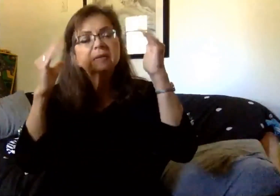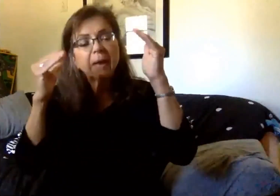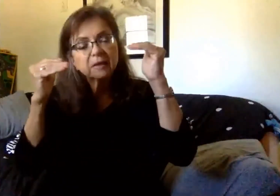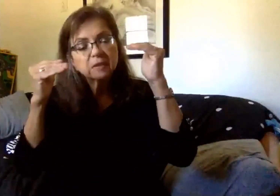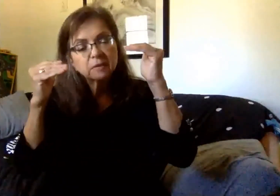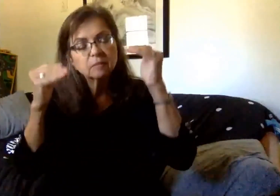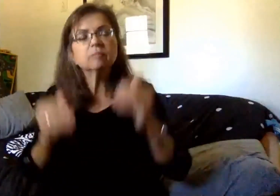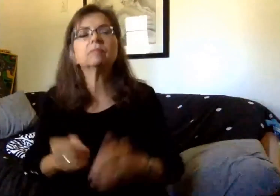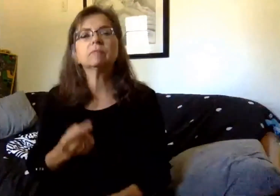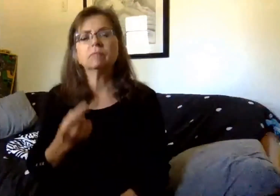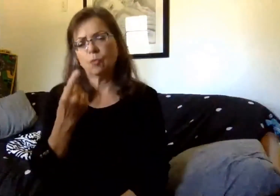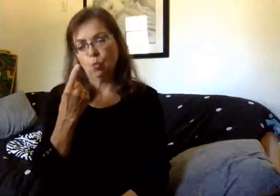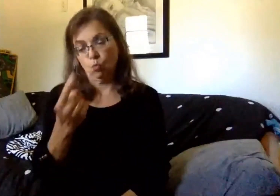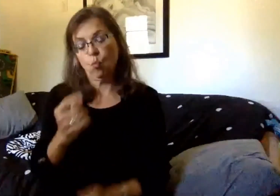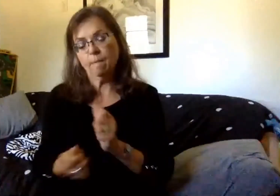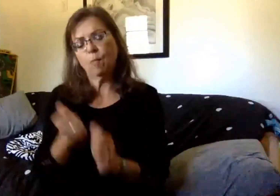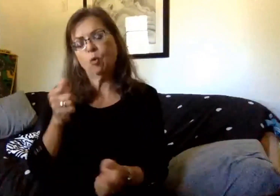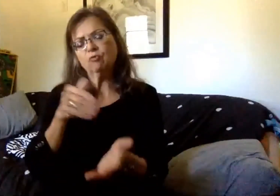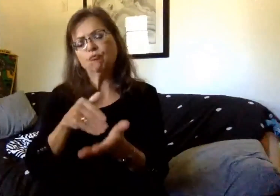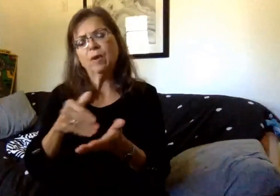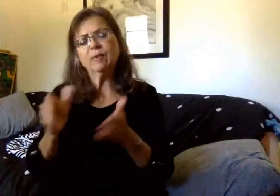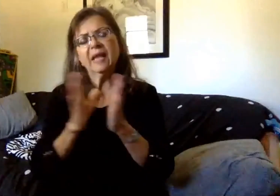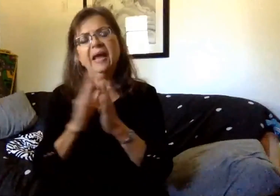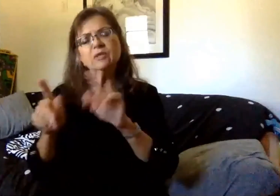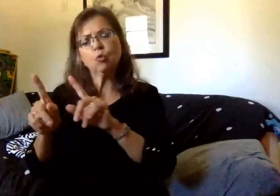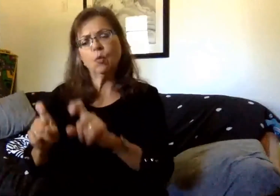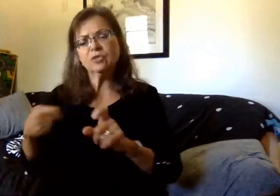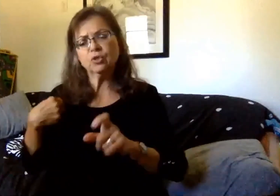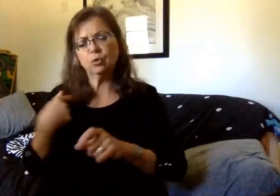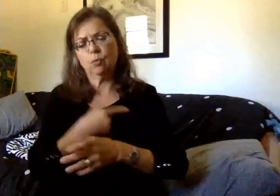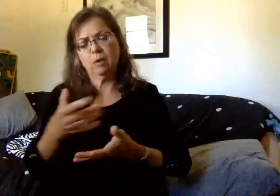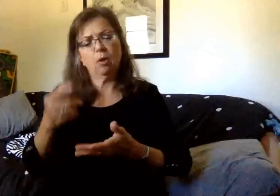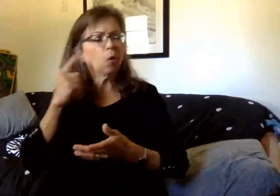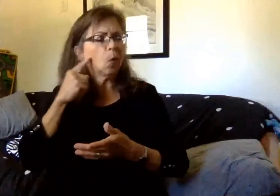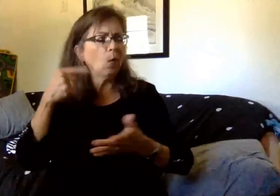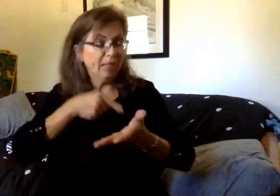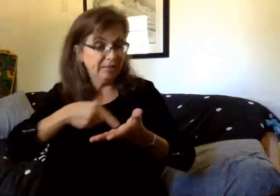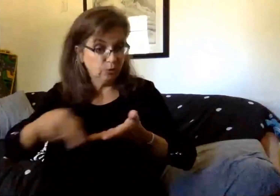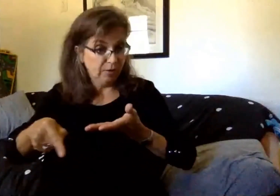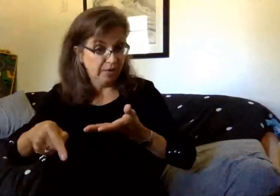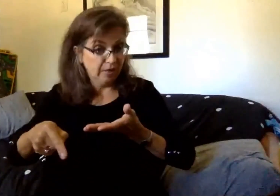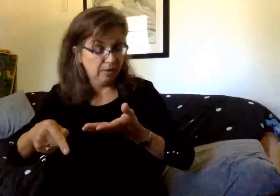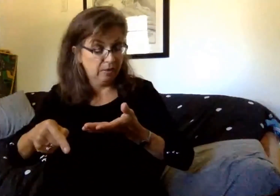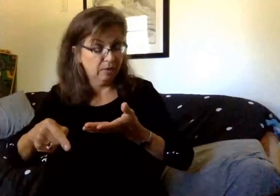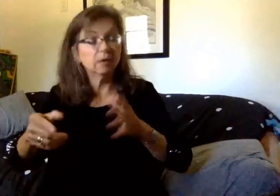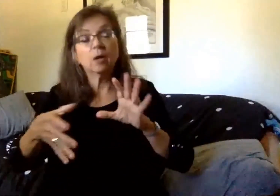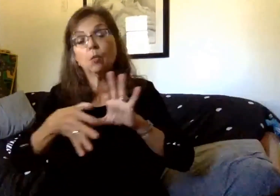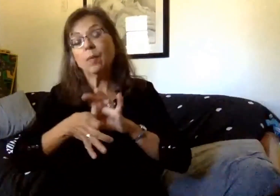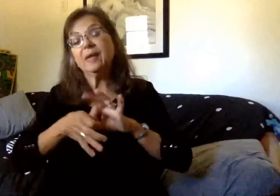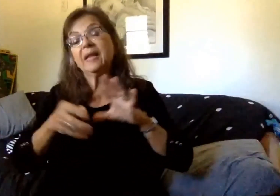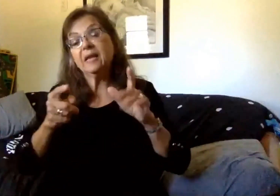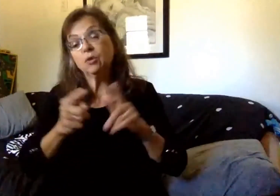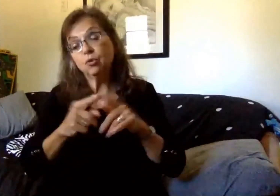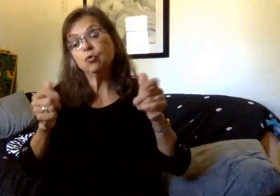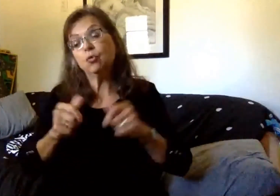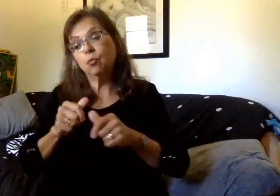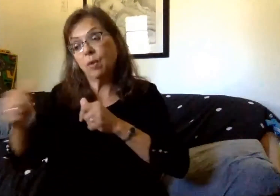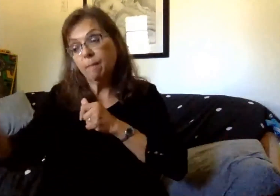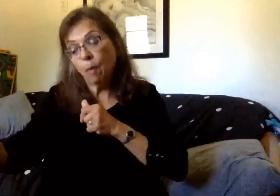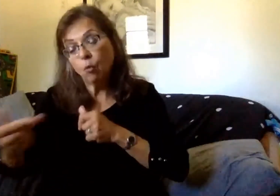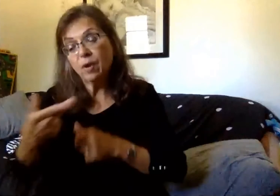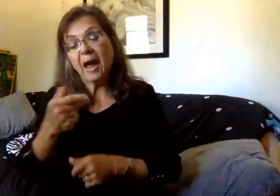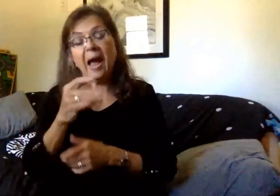One of those most frequently asked questions that we received this past week was really answered with the remote and hybrid group